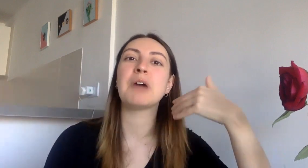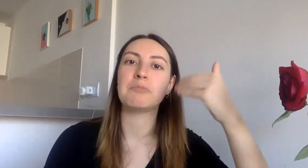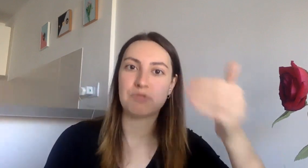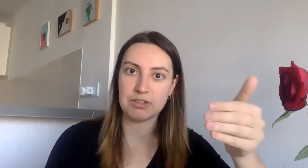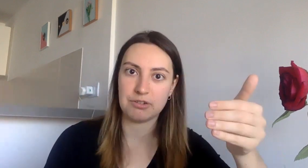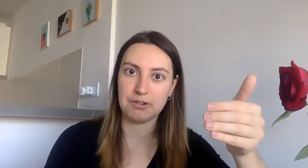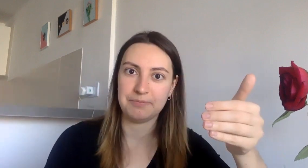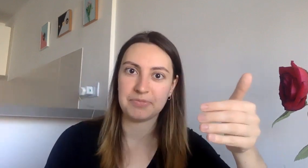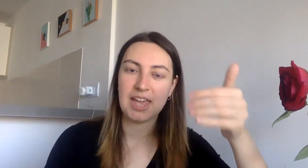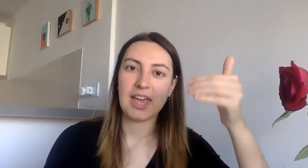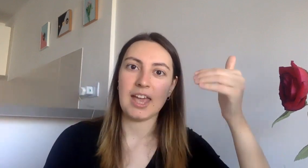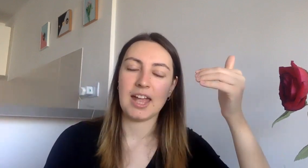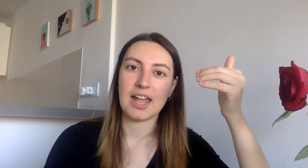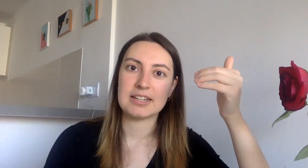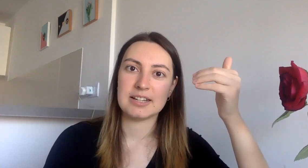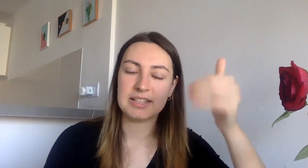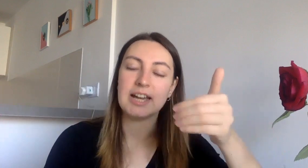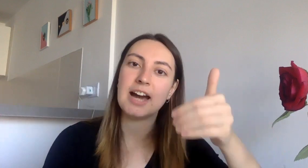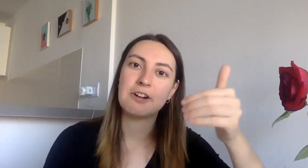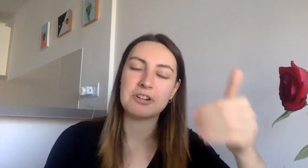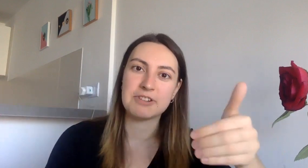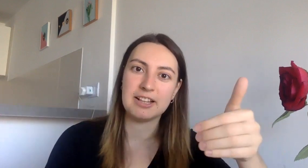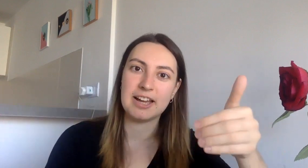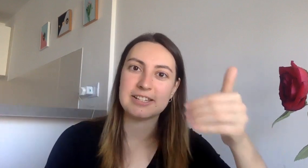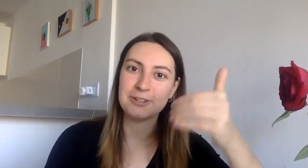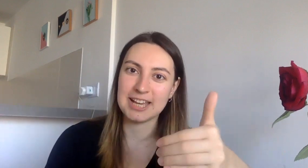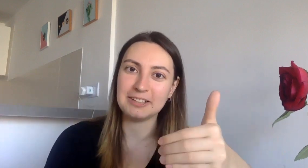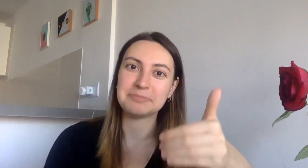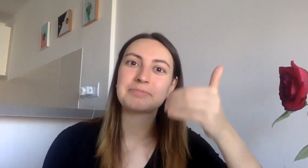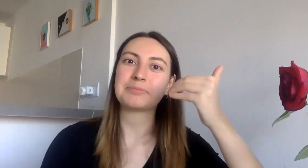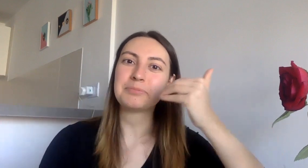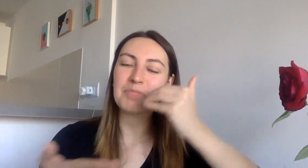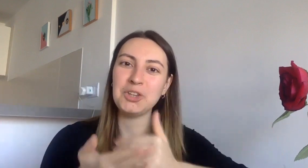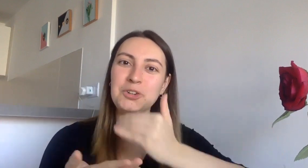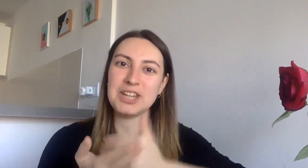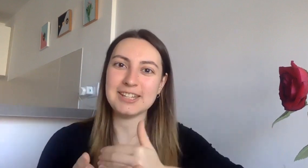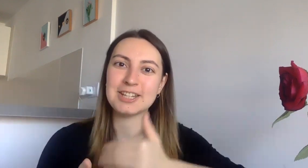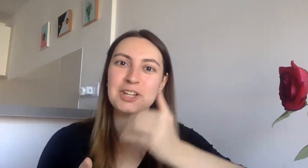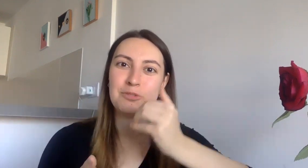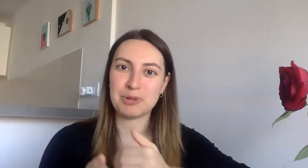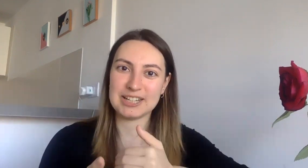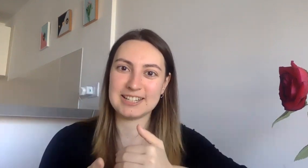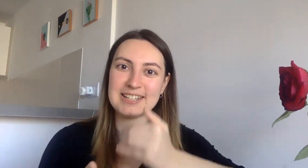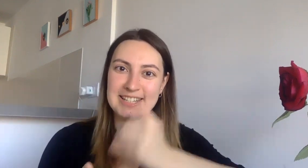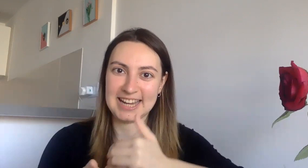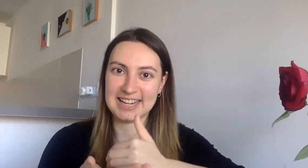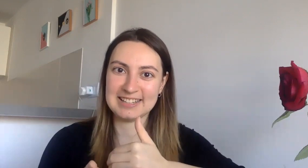my breakthrough and that how i realized okay you need to practice italian